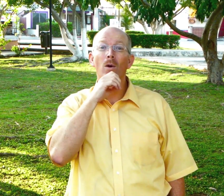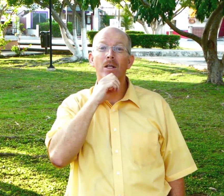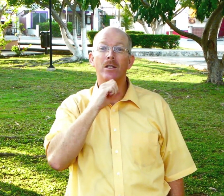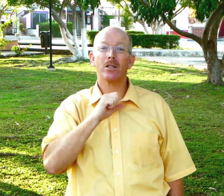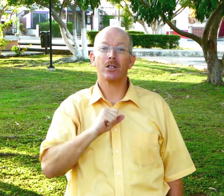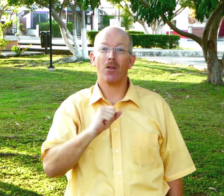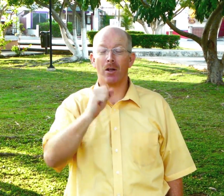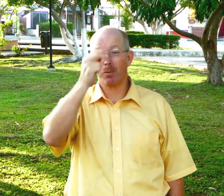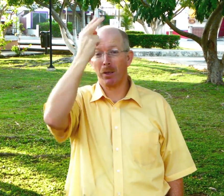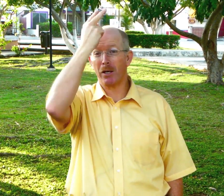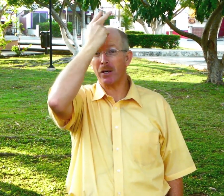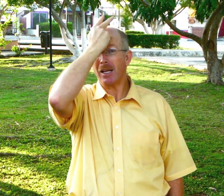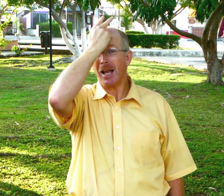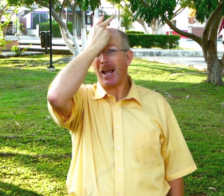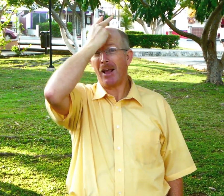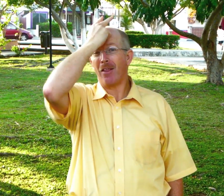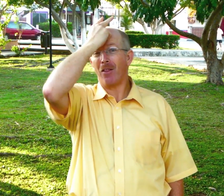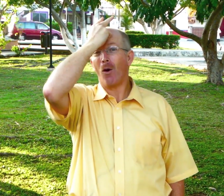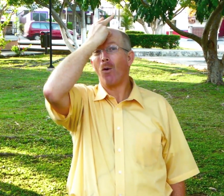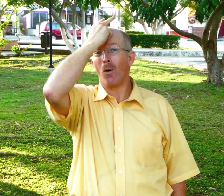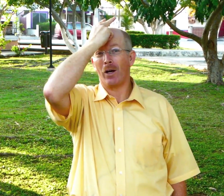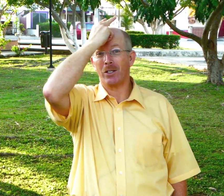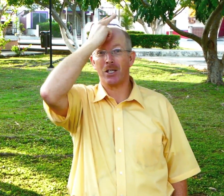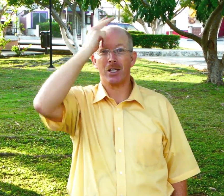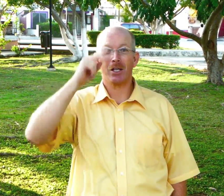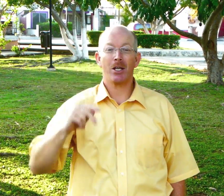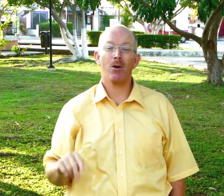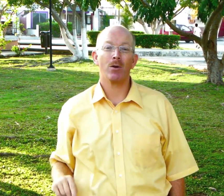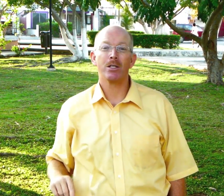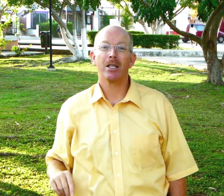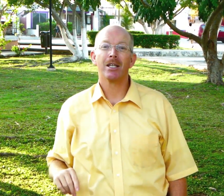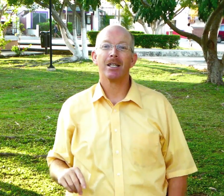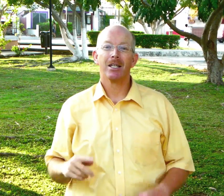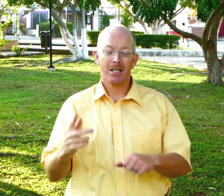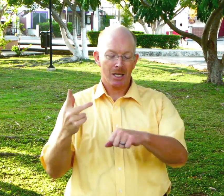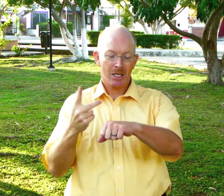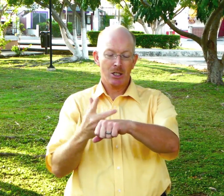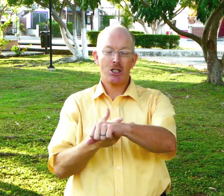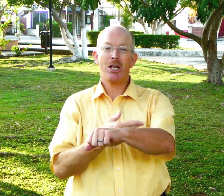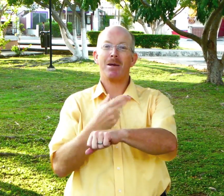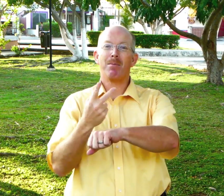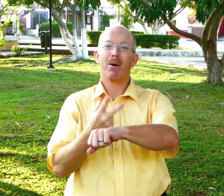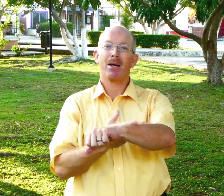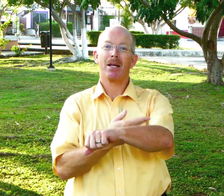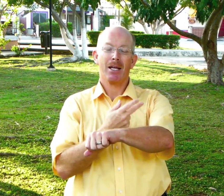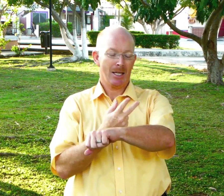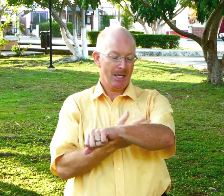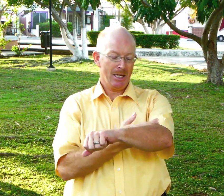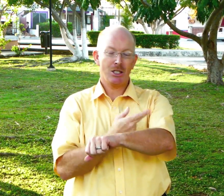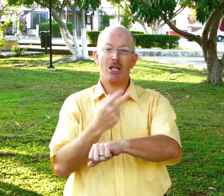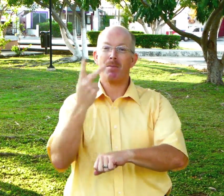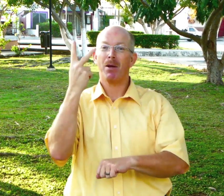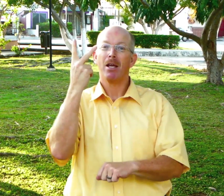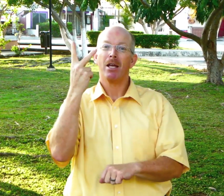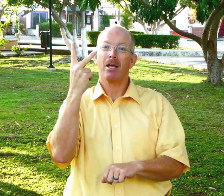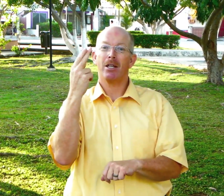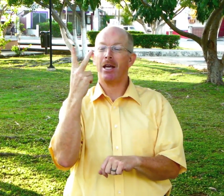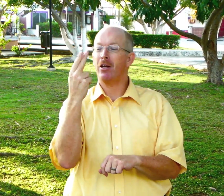so you show the little beard and then the horns goat sheep sheep you take your